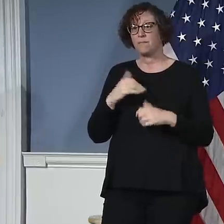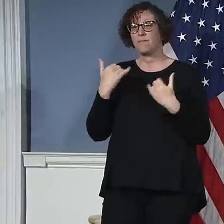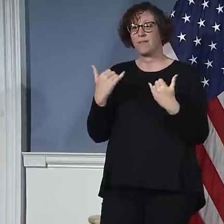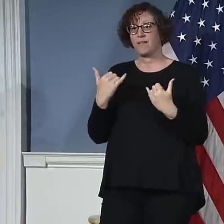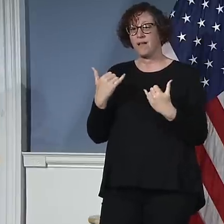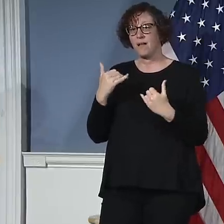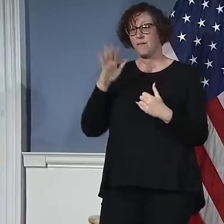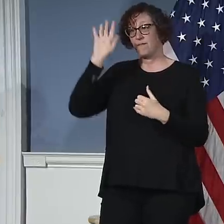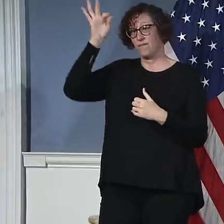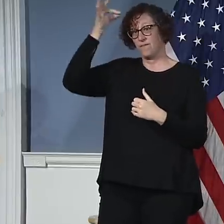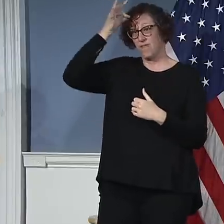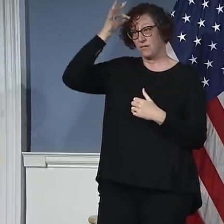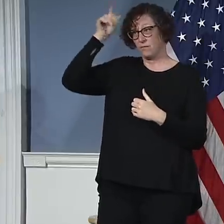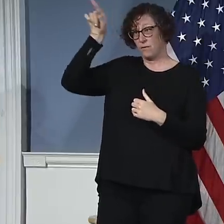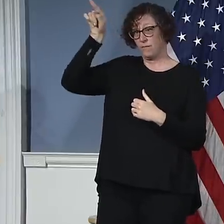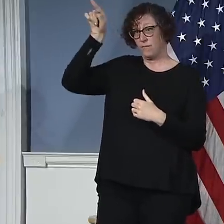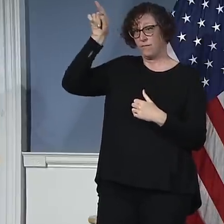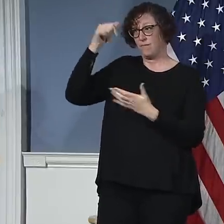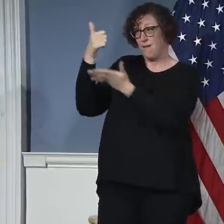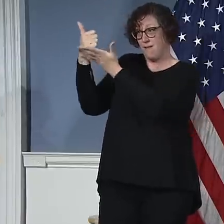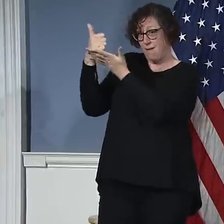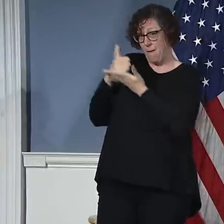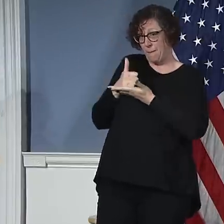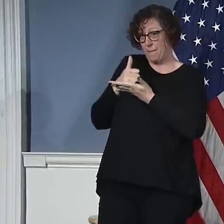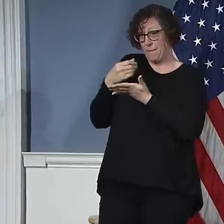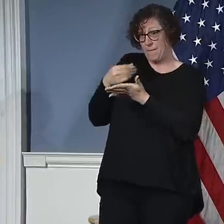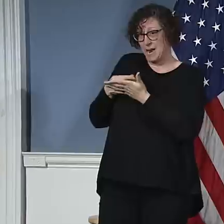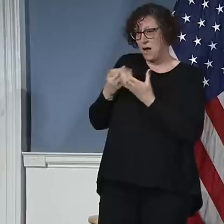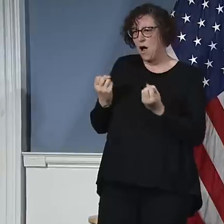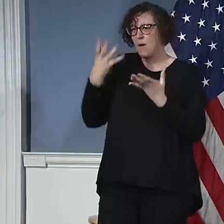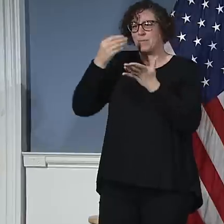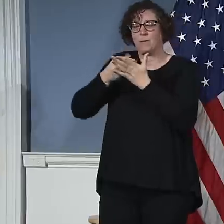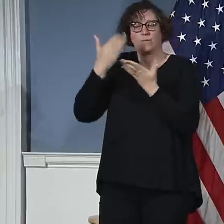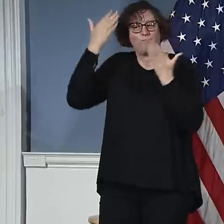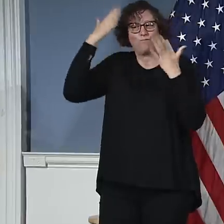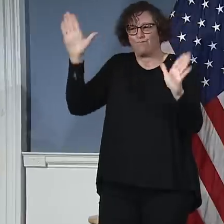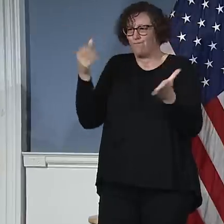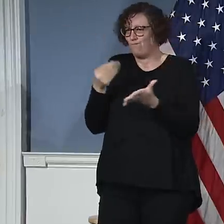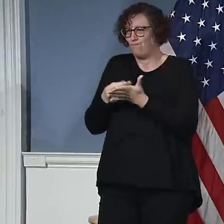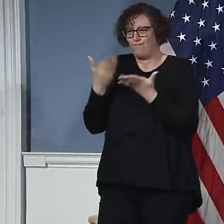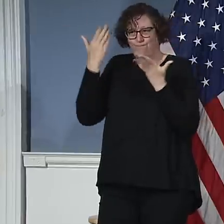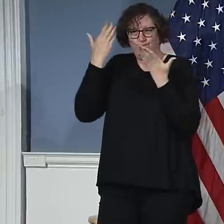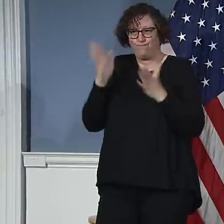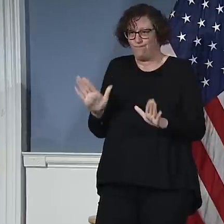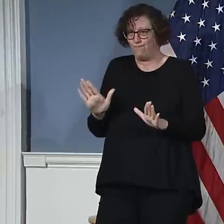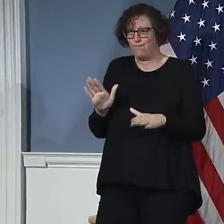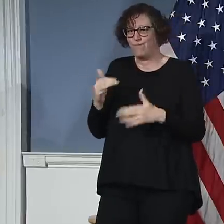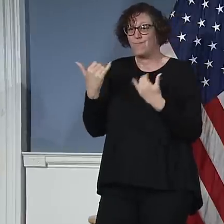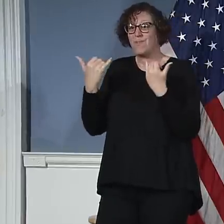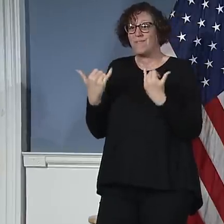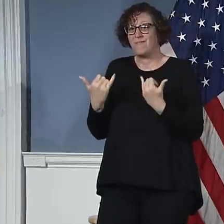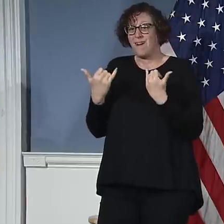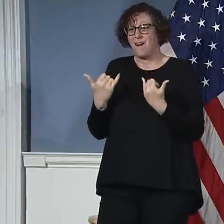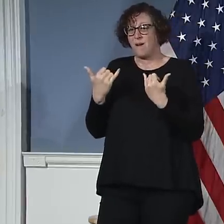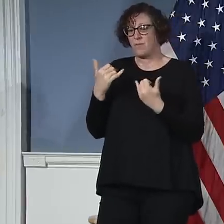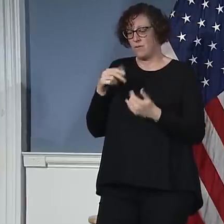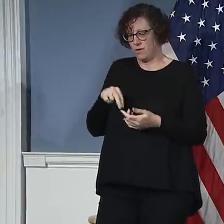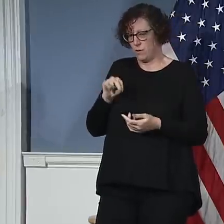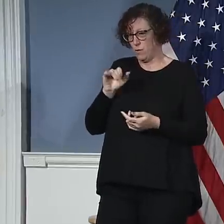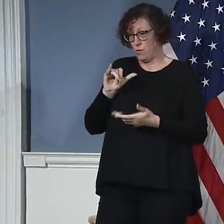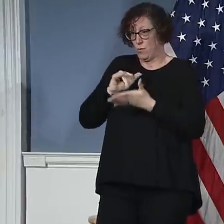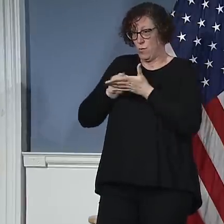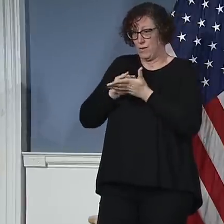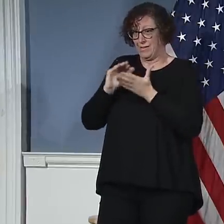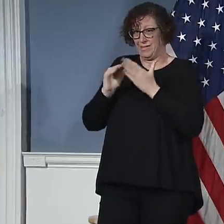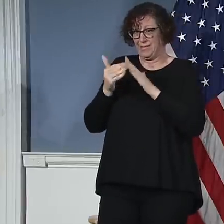a day. So we are on our own at this moment trying to sort it out. We know the state's going through a real tough time, and so we have to